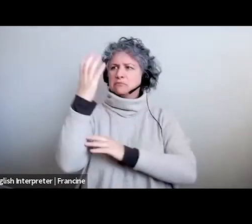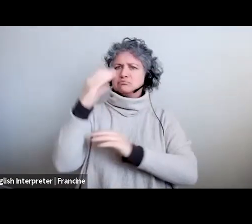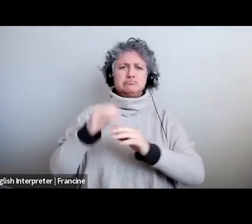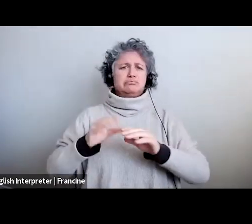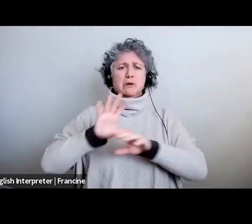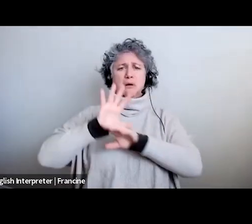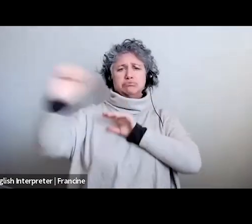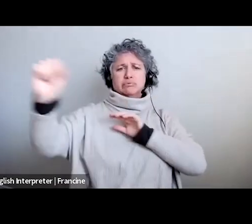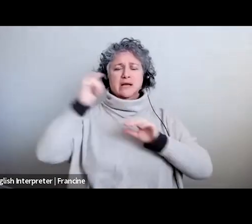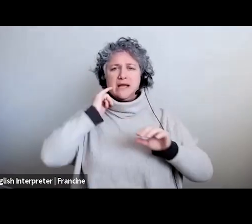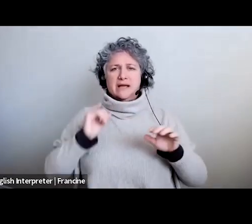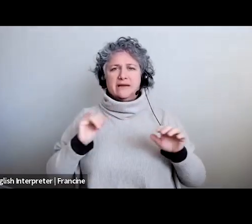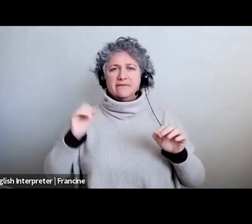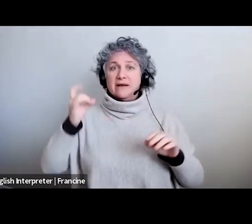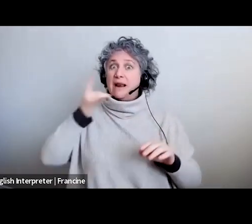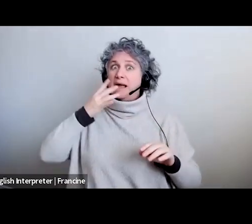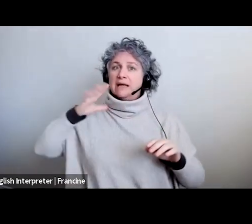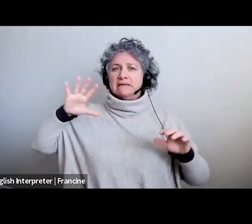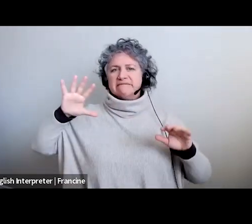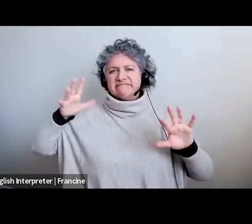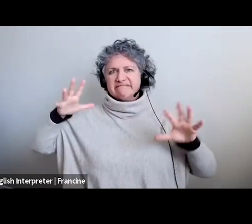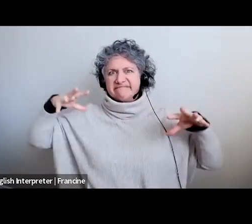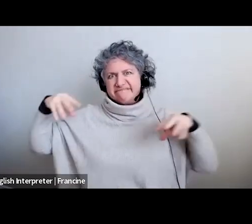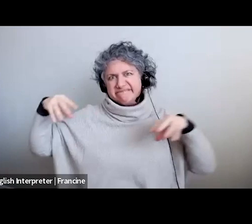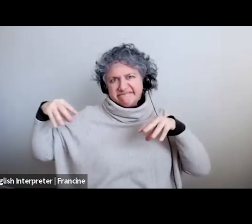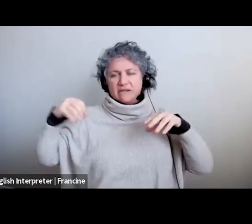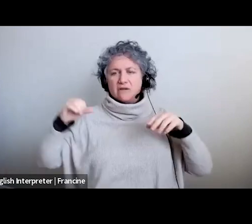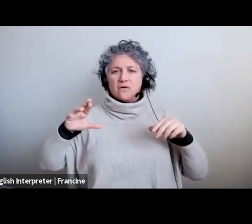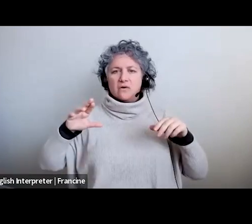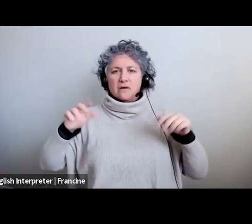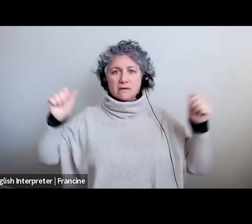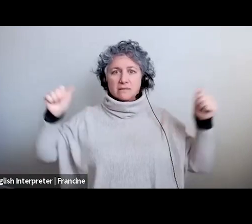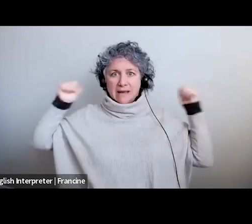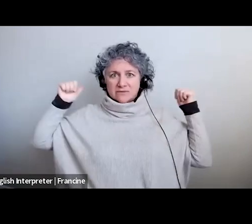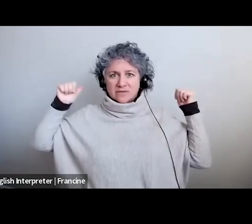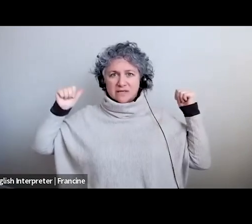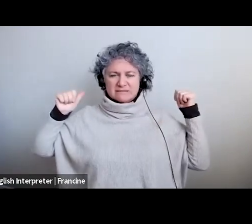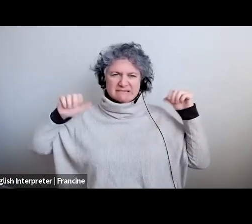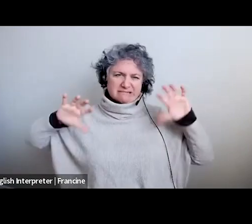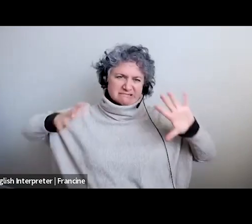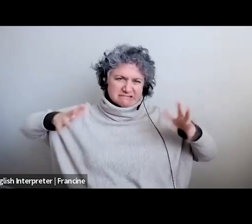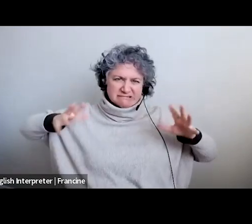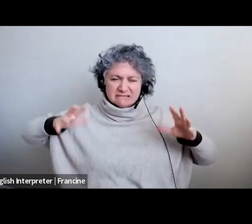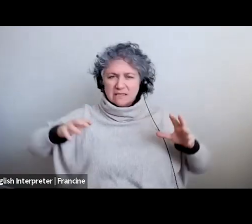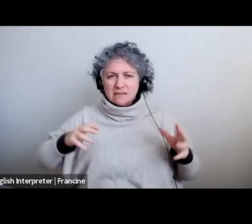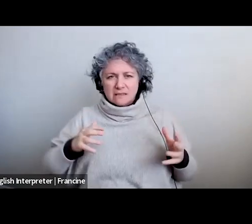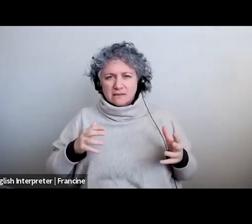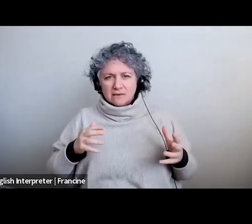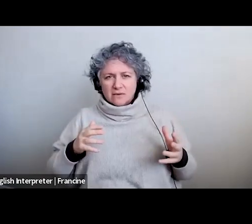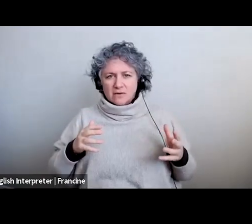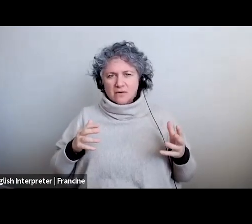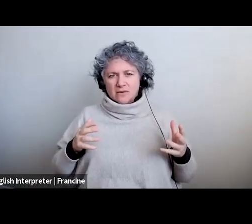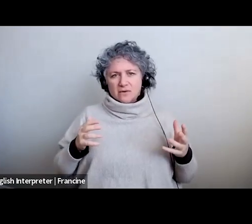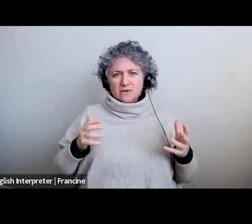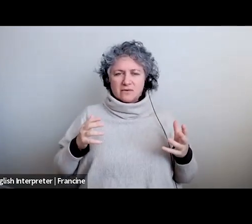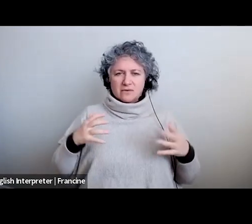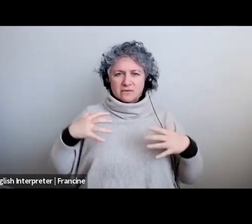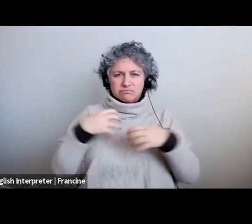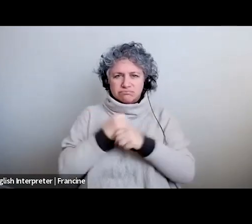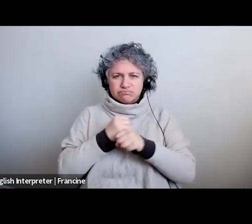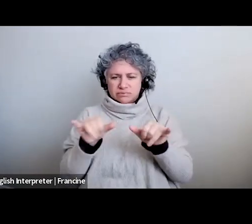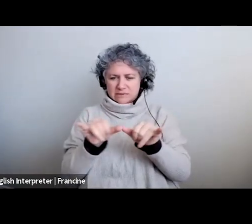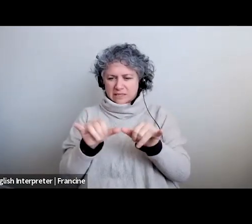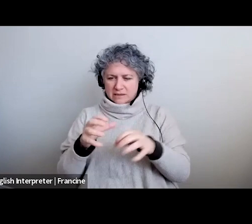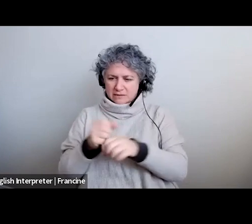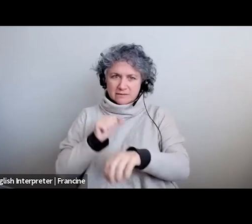if you don't have great lighting or a fabulous backdrop or brilliant well compression well you look